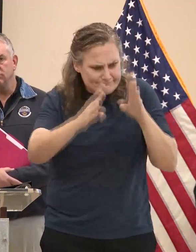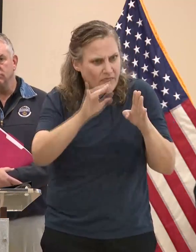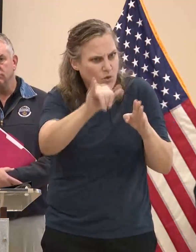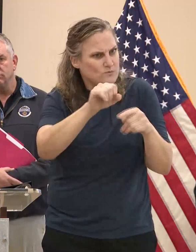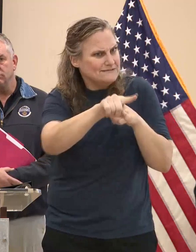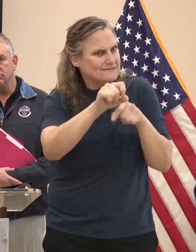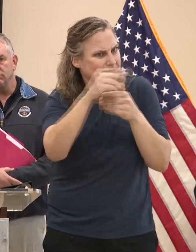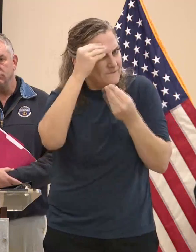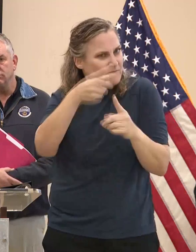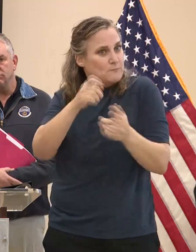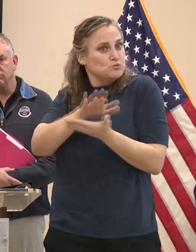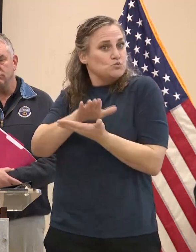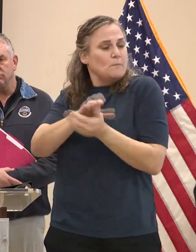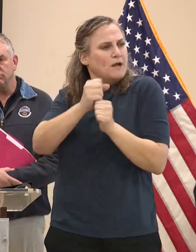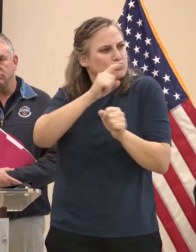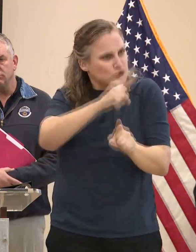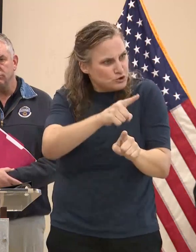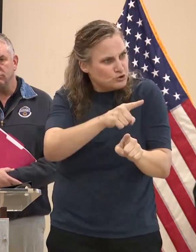that there's a list.